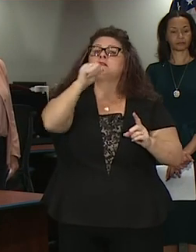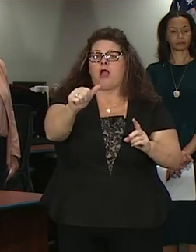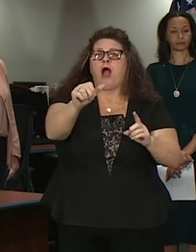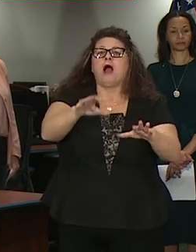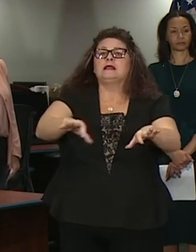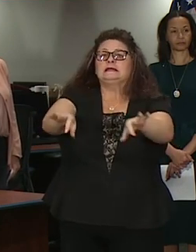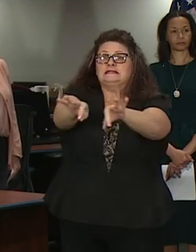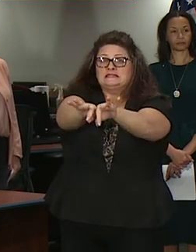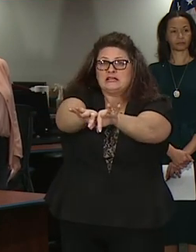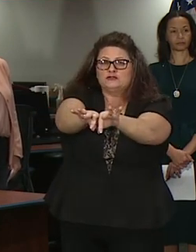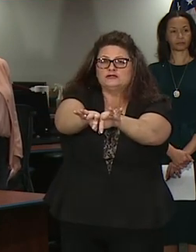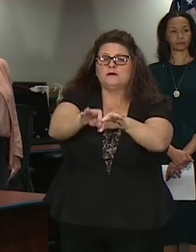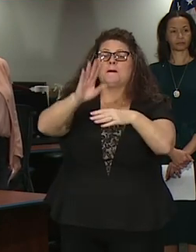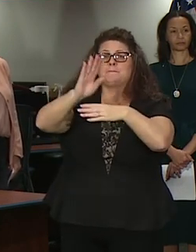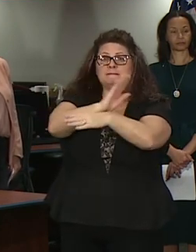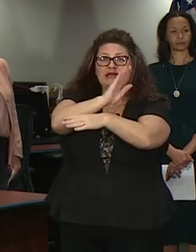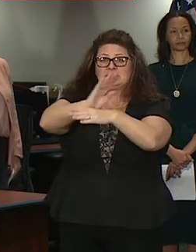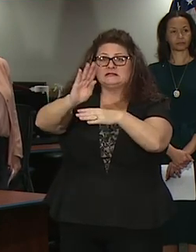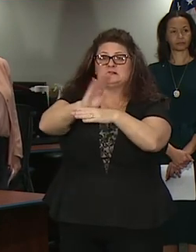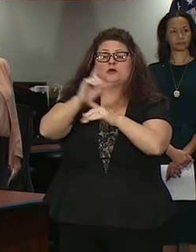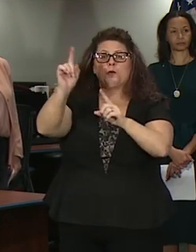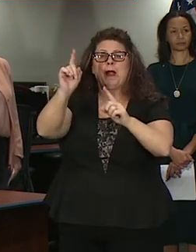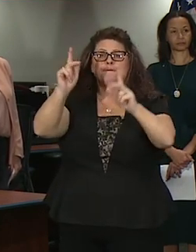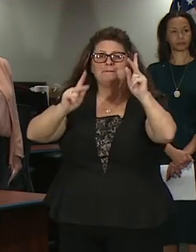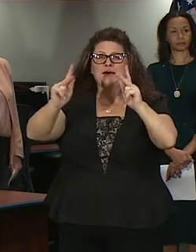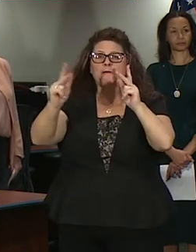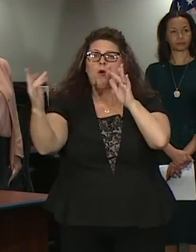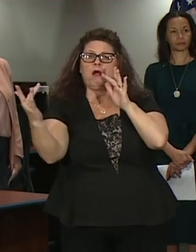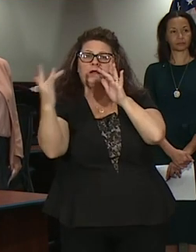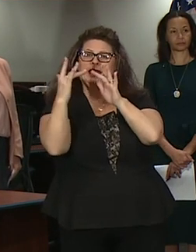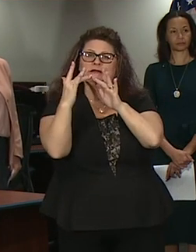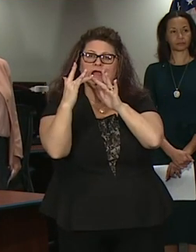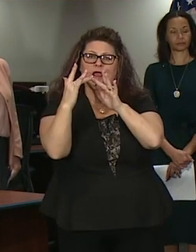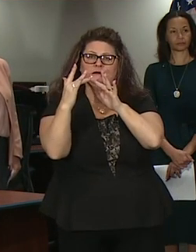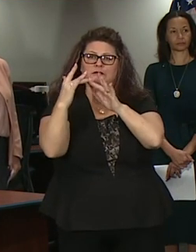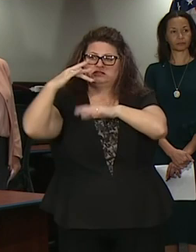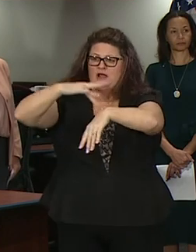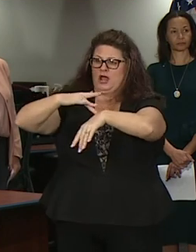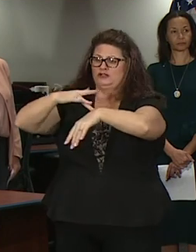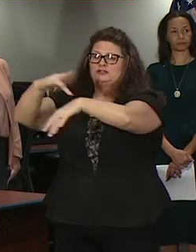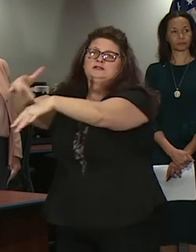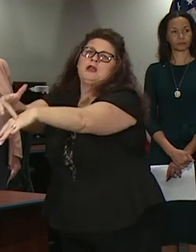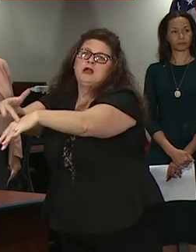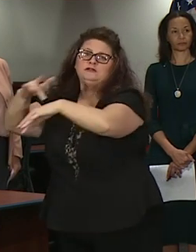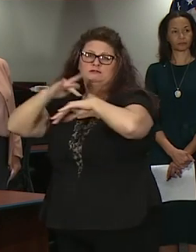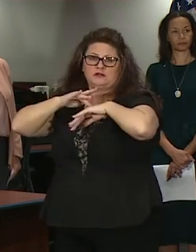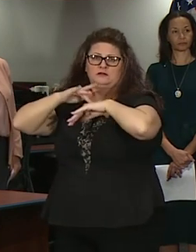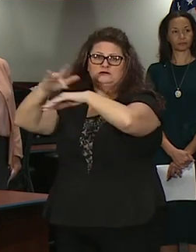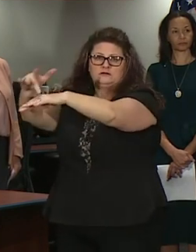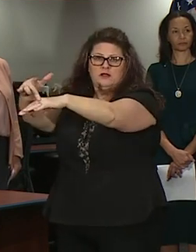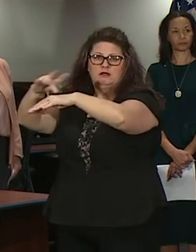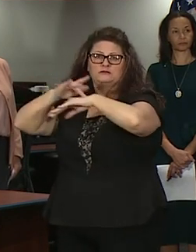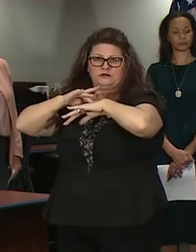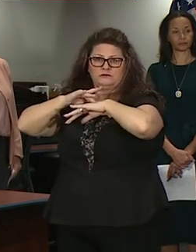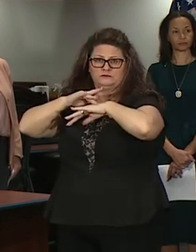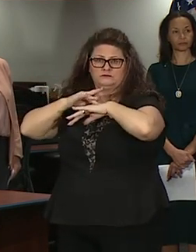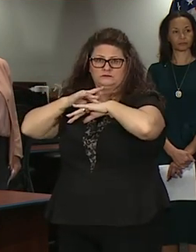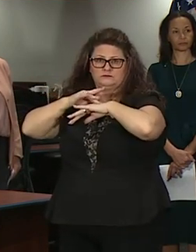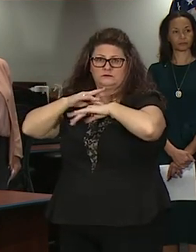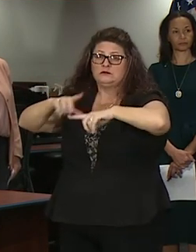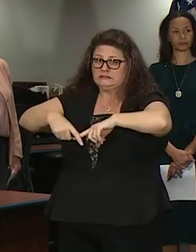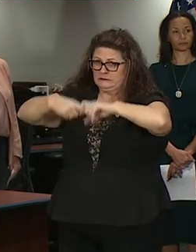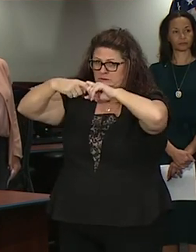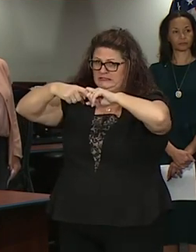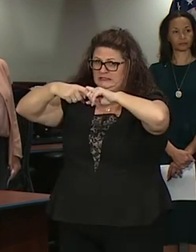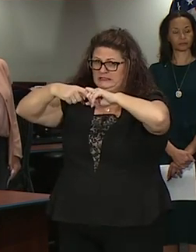close contact business and venues that where the businesses and the activities are being suspended